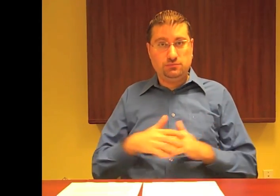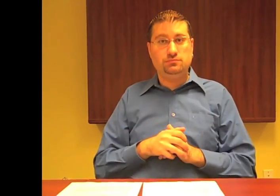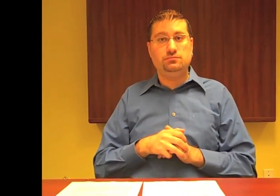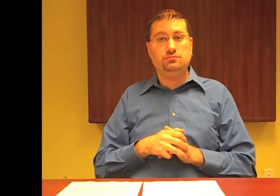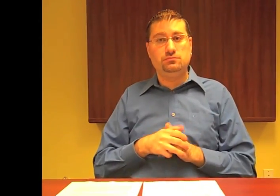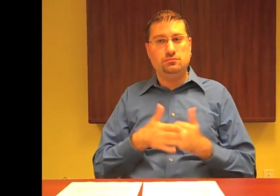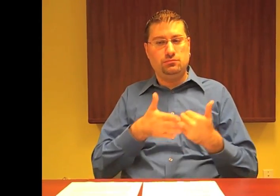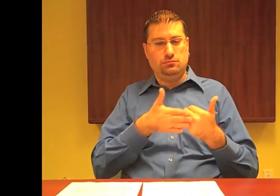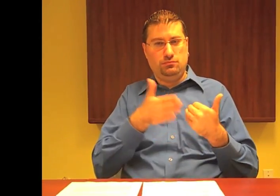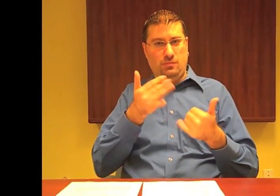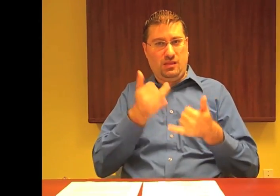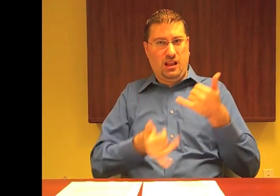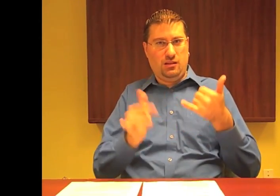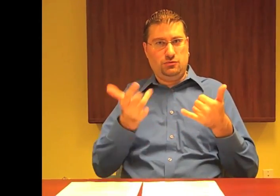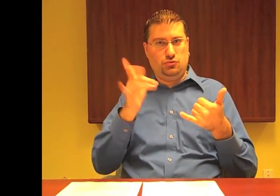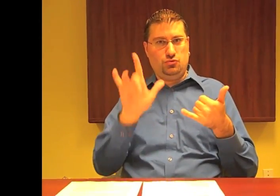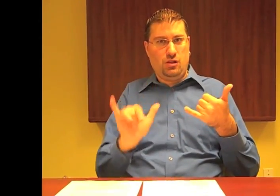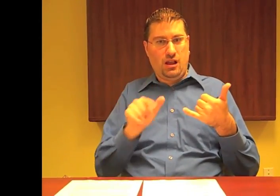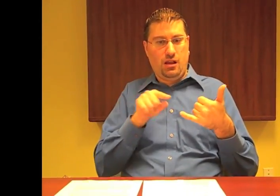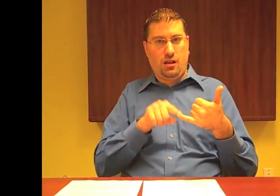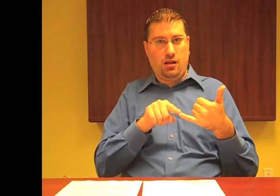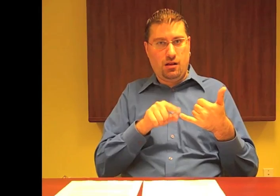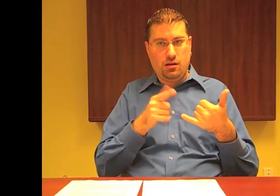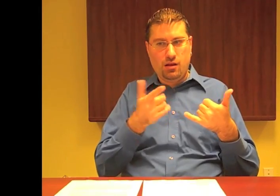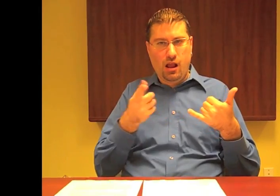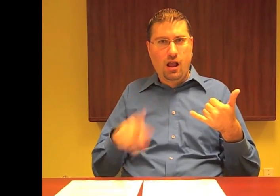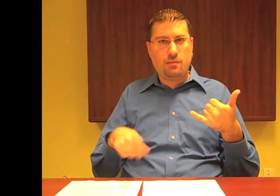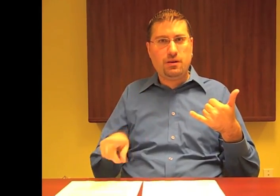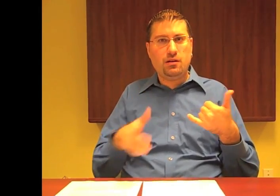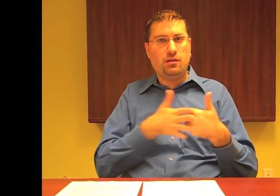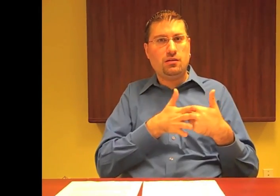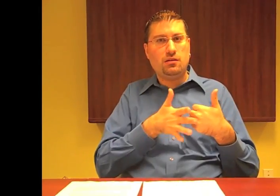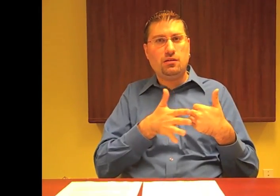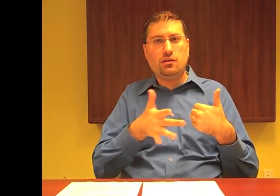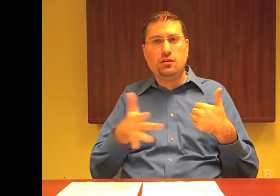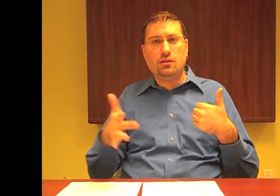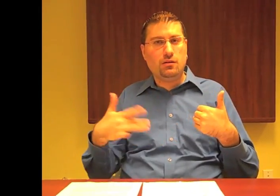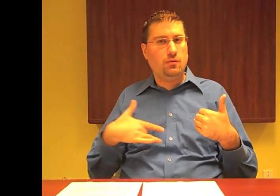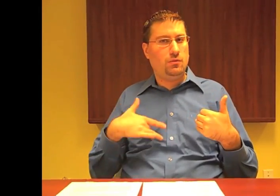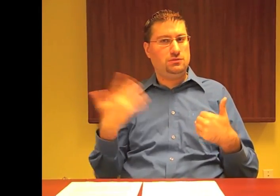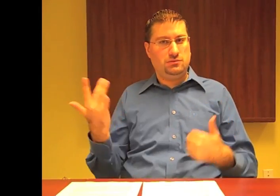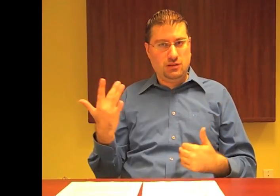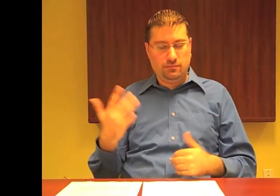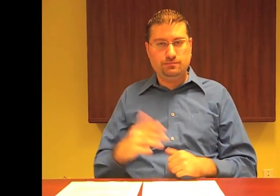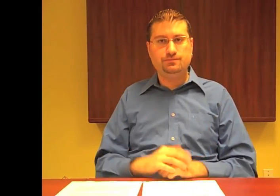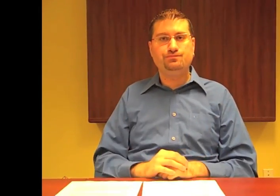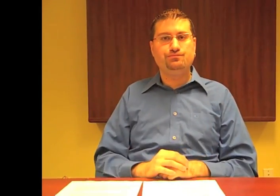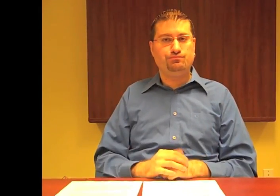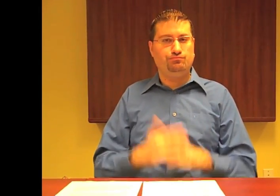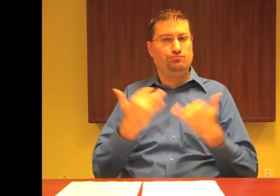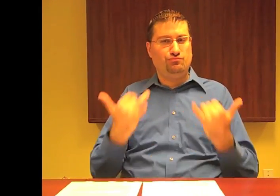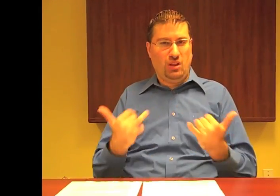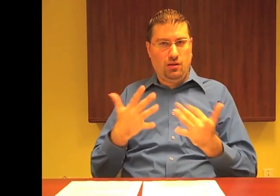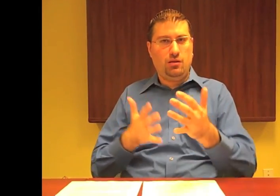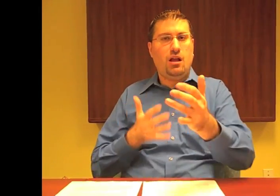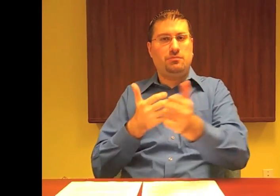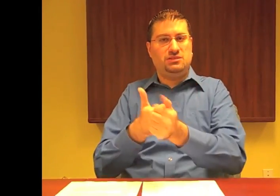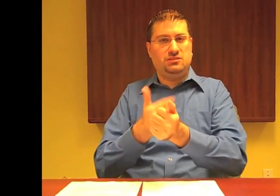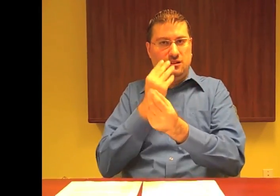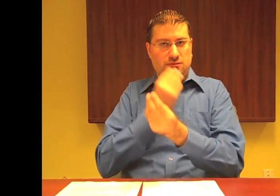The current update, so you're all aware, is that the CRTC has